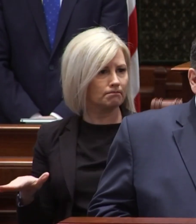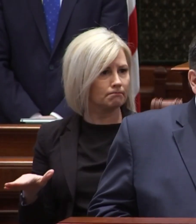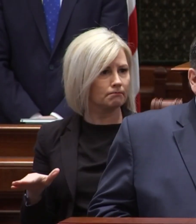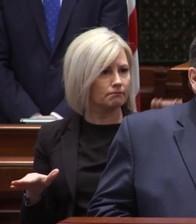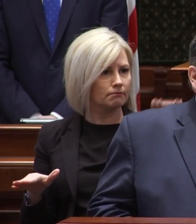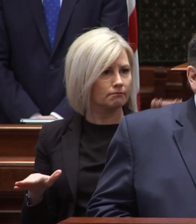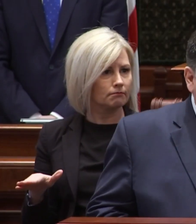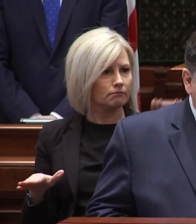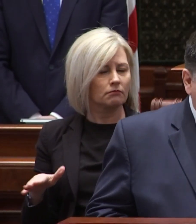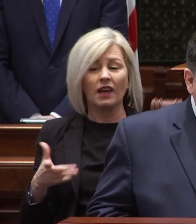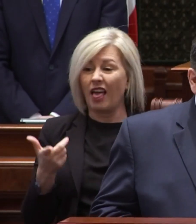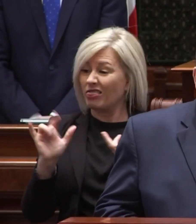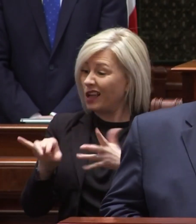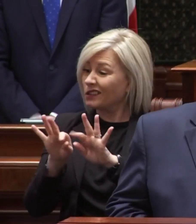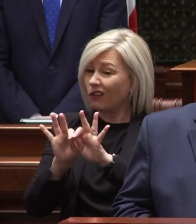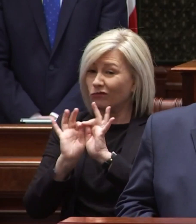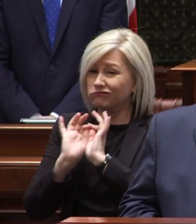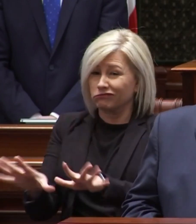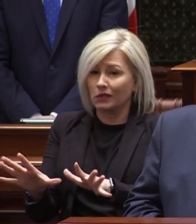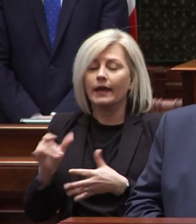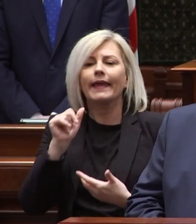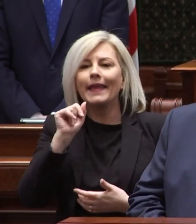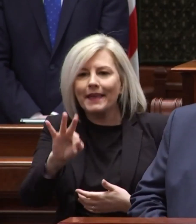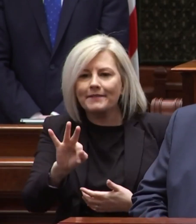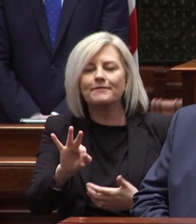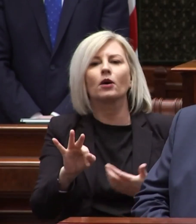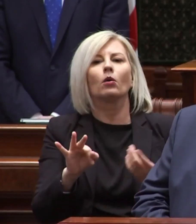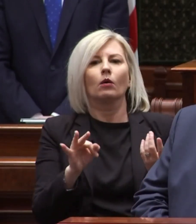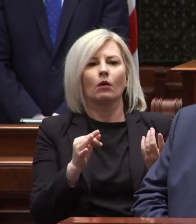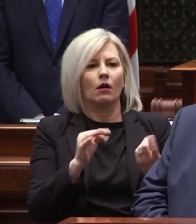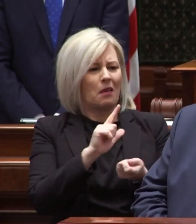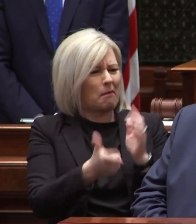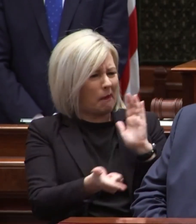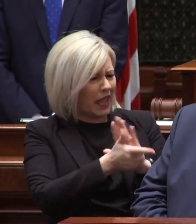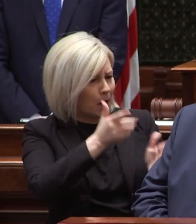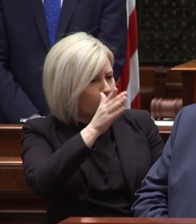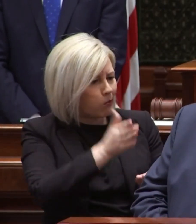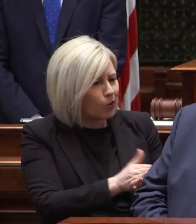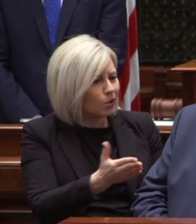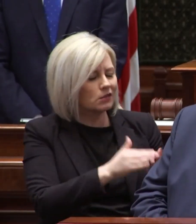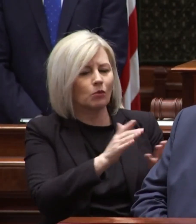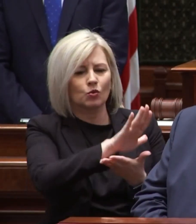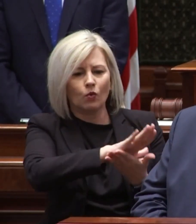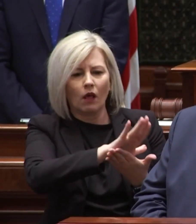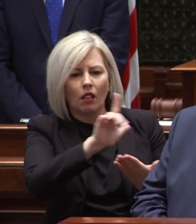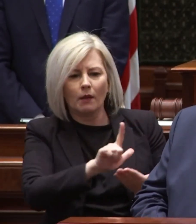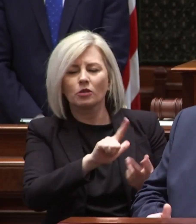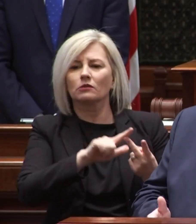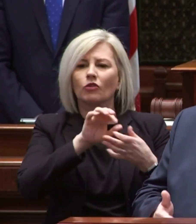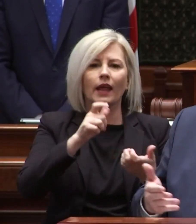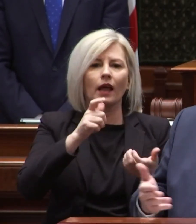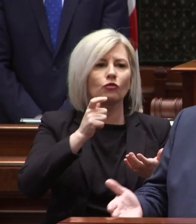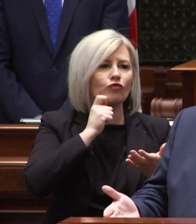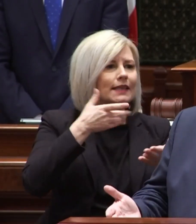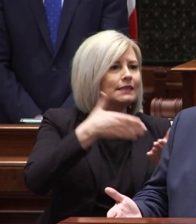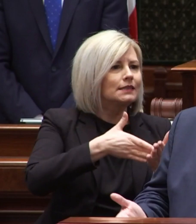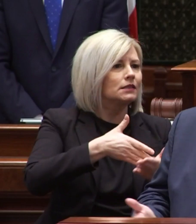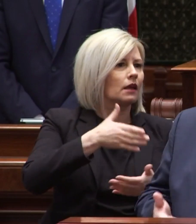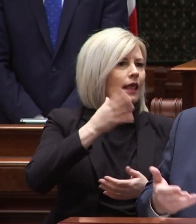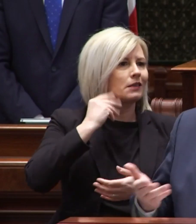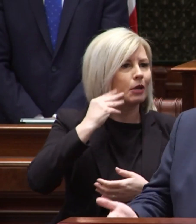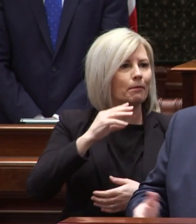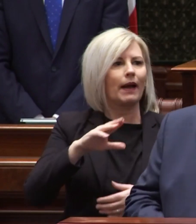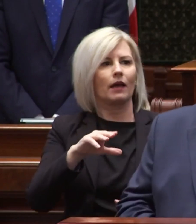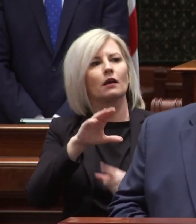yet it's all meaningless if we become a nation that bans books from school libraries about racism suffered by roberto